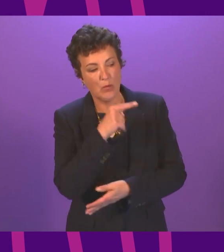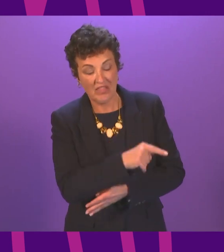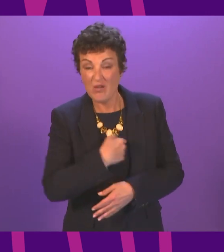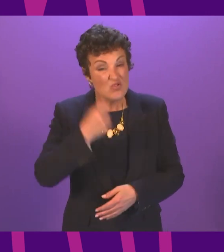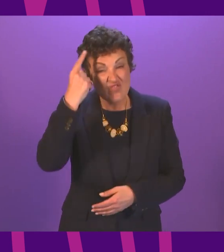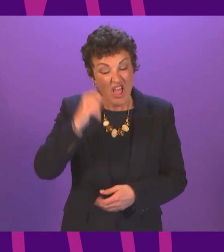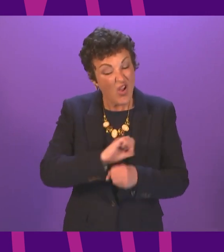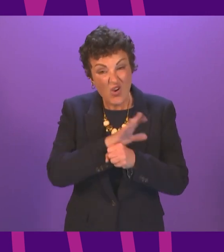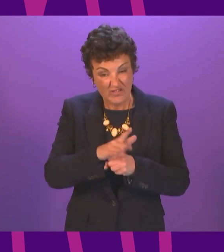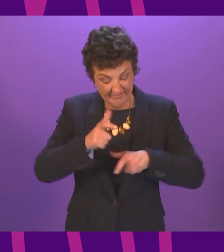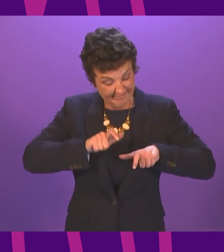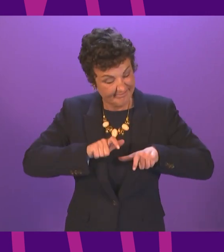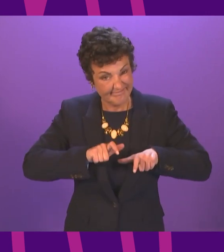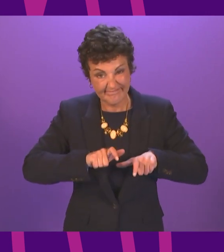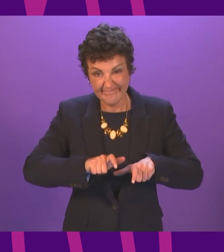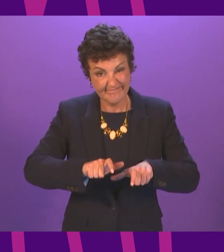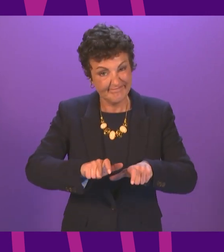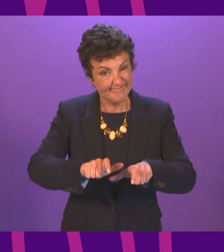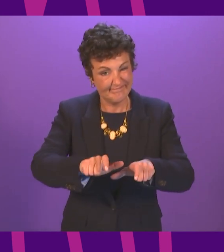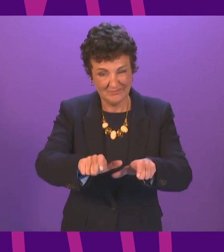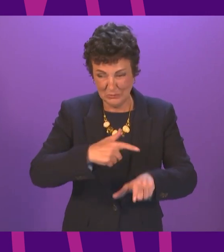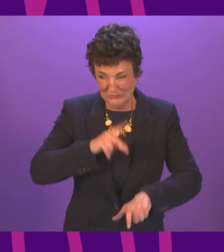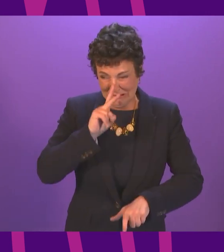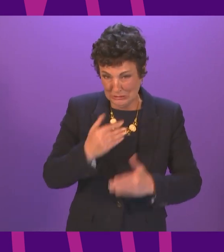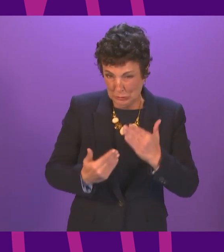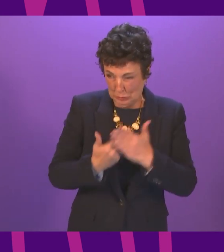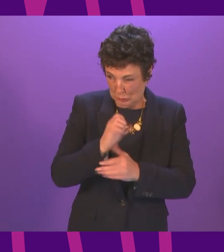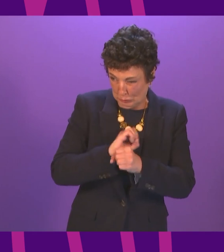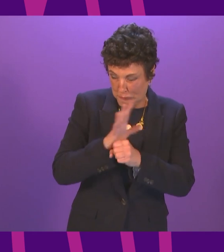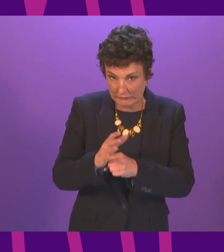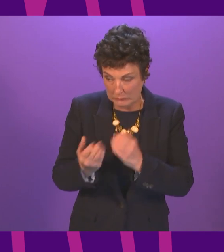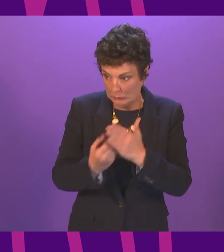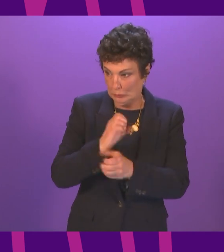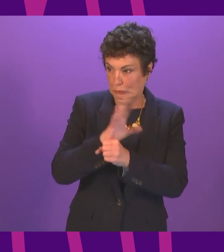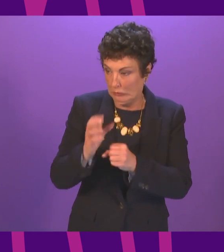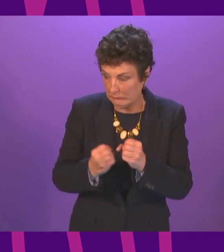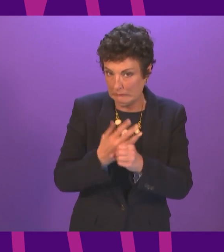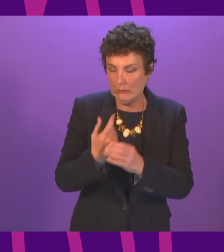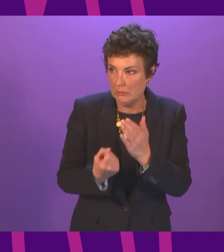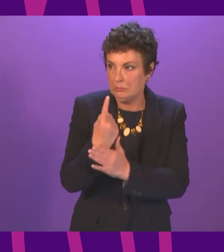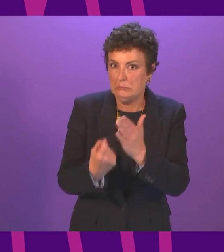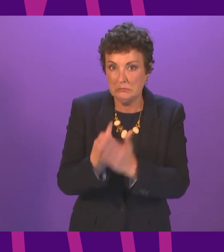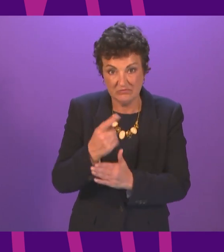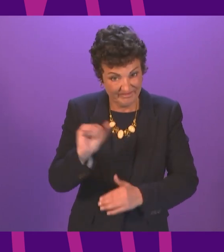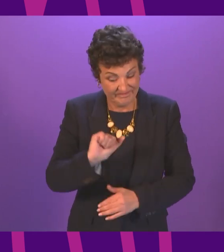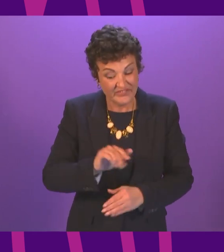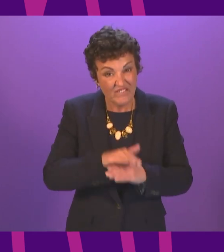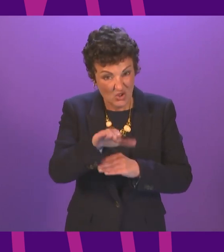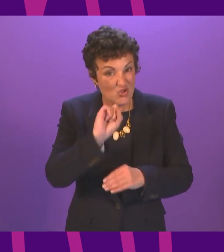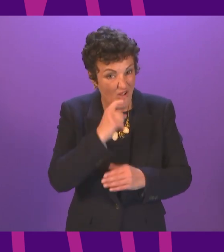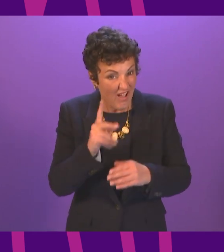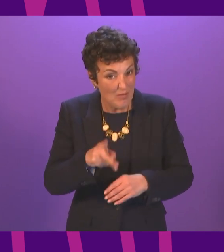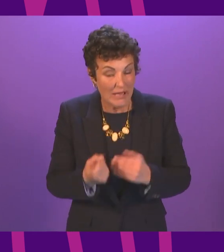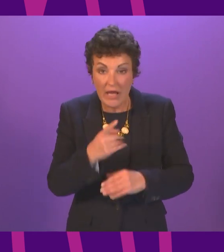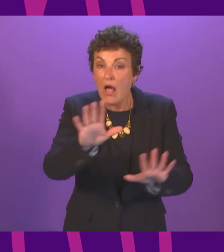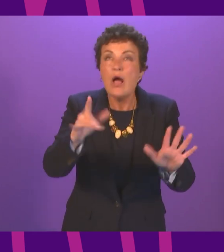for the long term. We see new variants of the virus appearing and more will develop in the future. Even if eradicating Covid